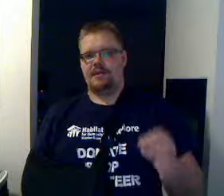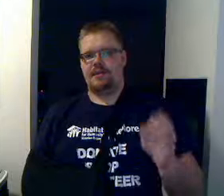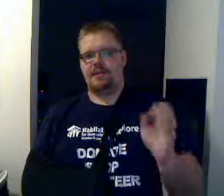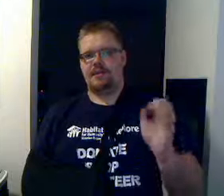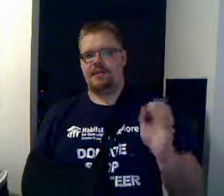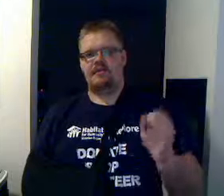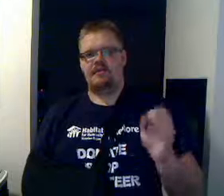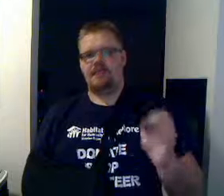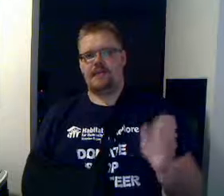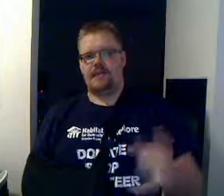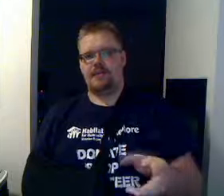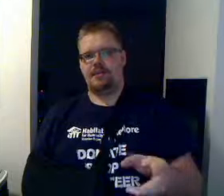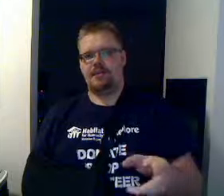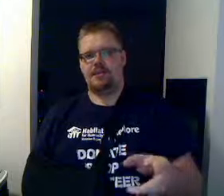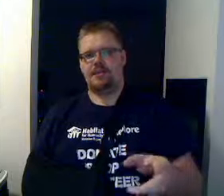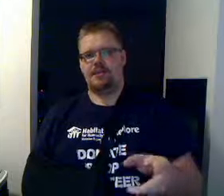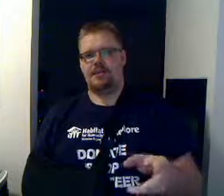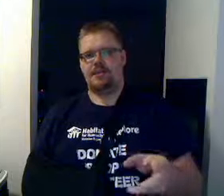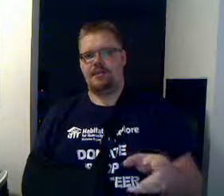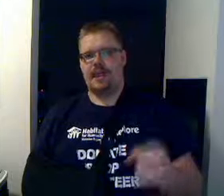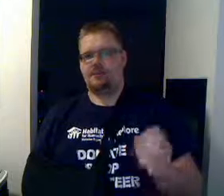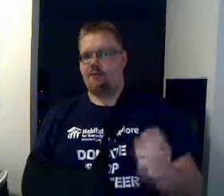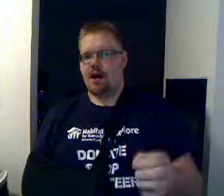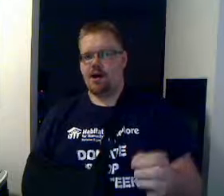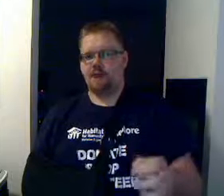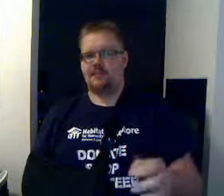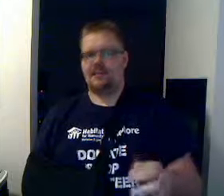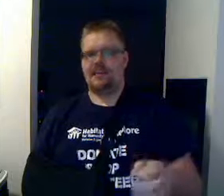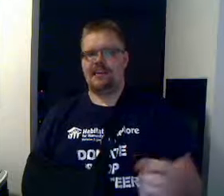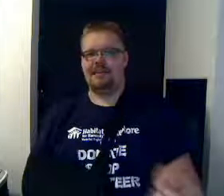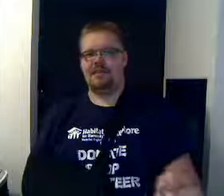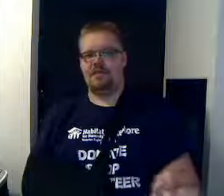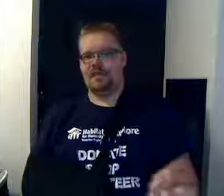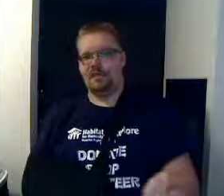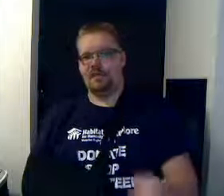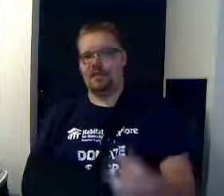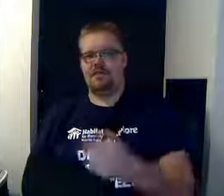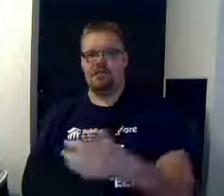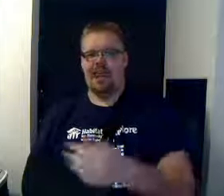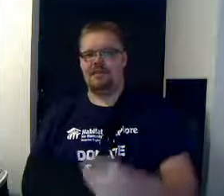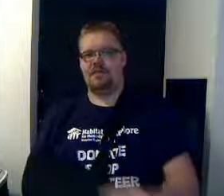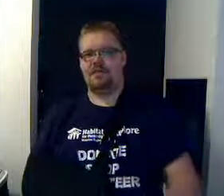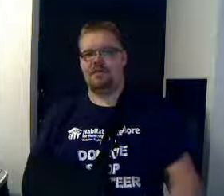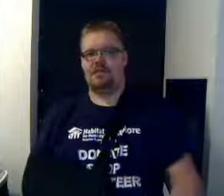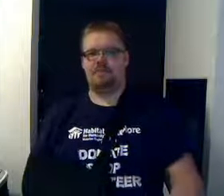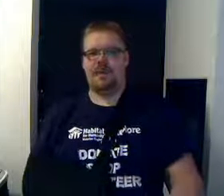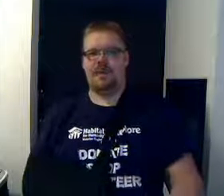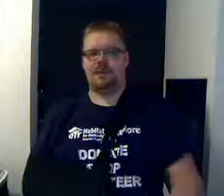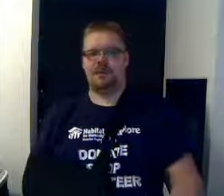but with different characters, and possibly in a different geographical location.